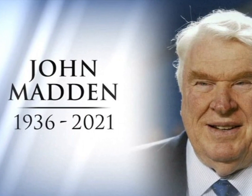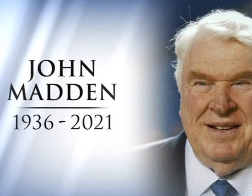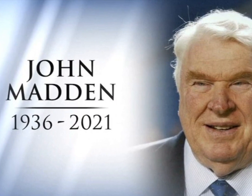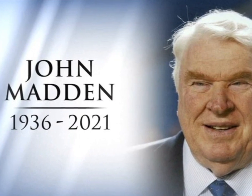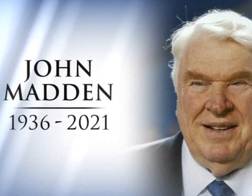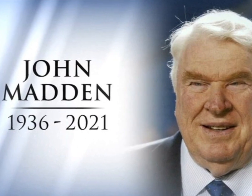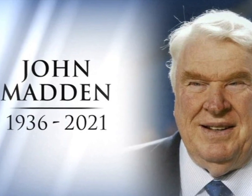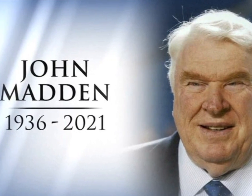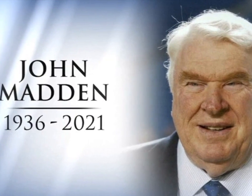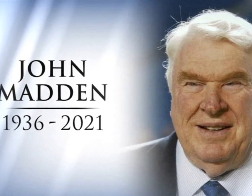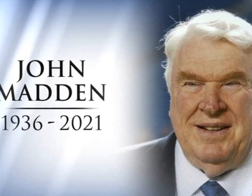to the next The You